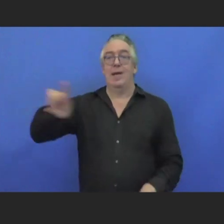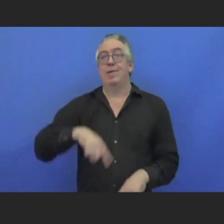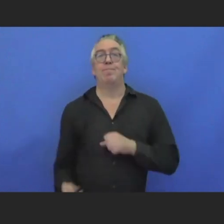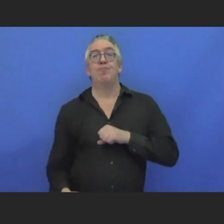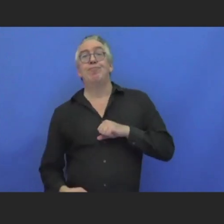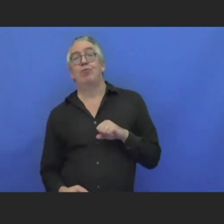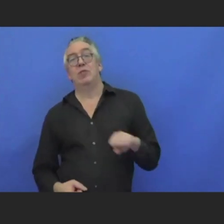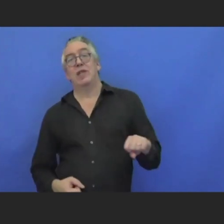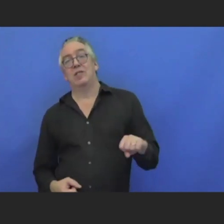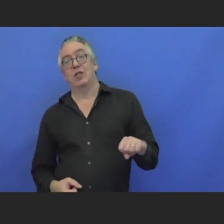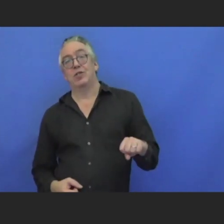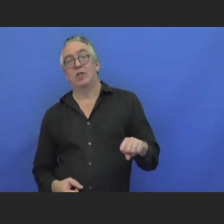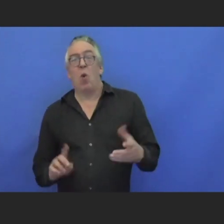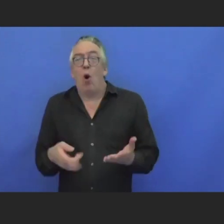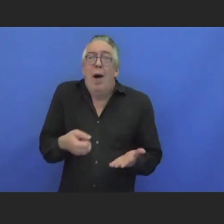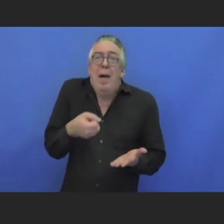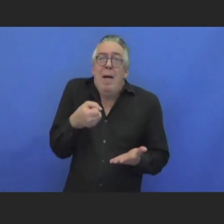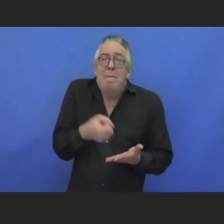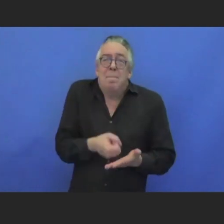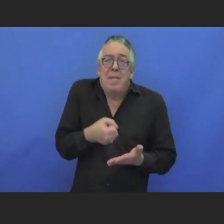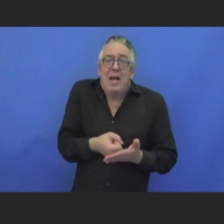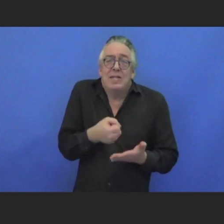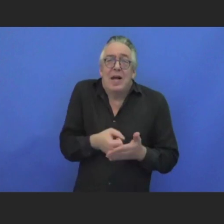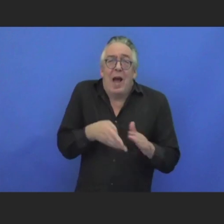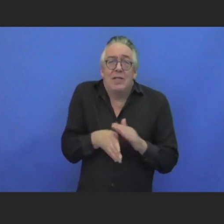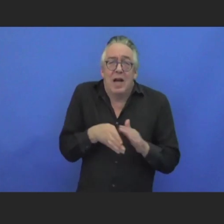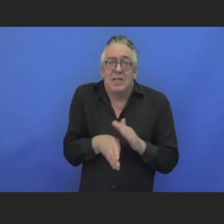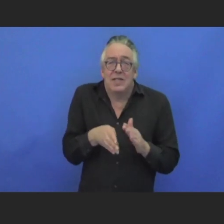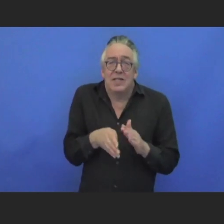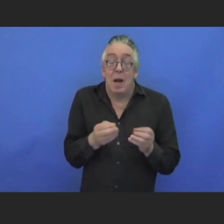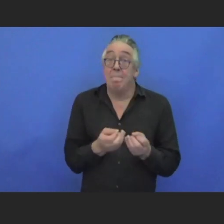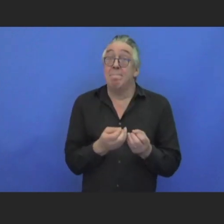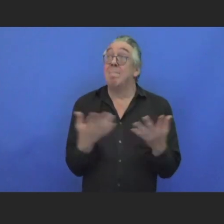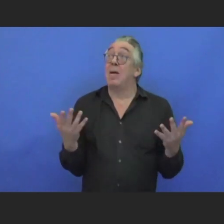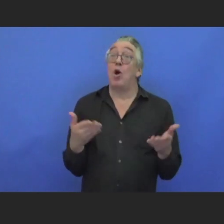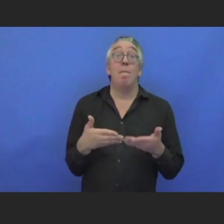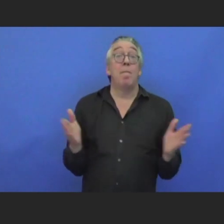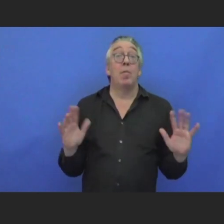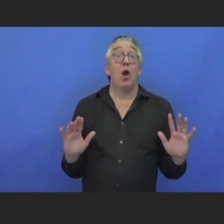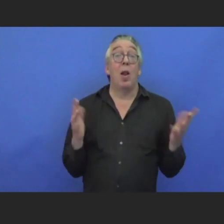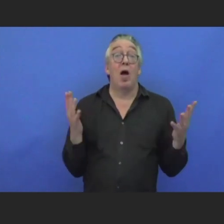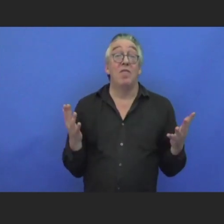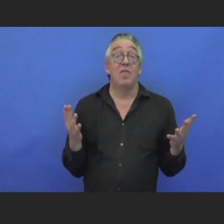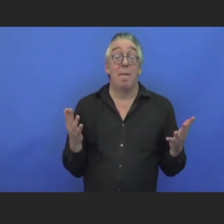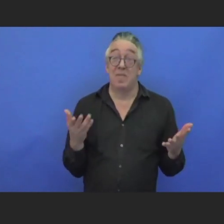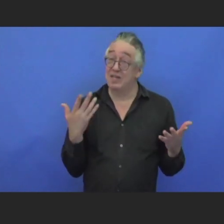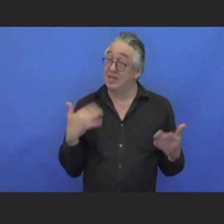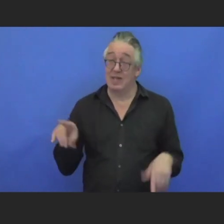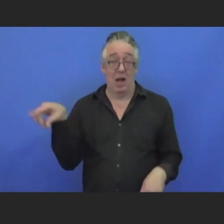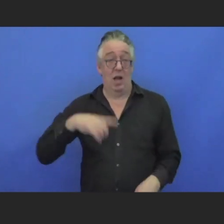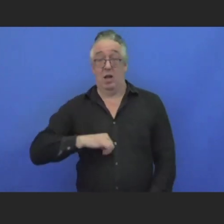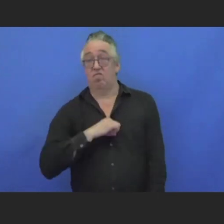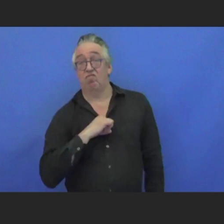providing even the basic access in many areas of public life. So, most notably when it comes to public